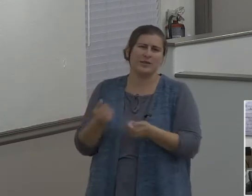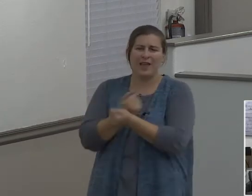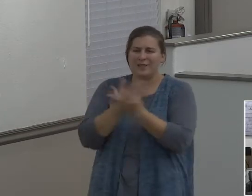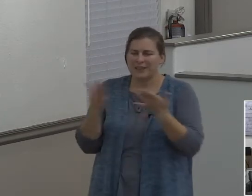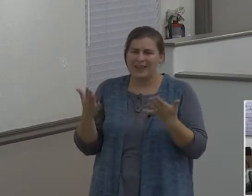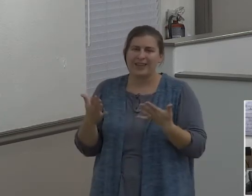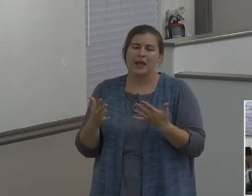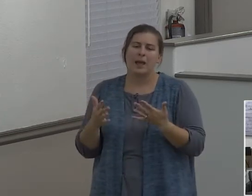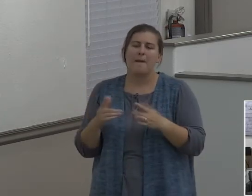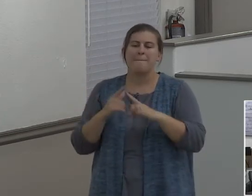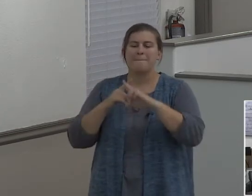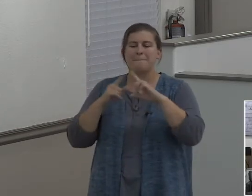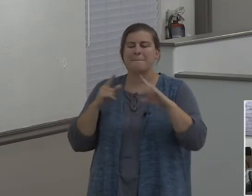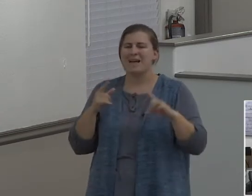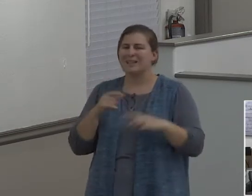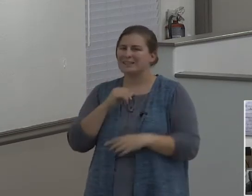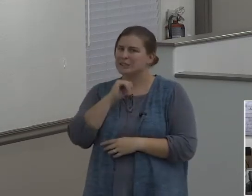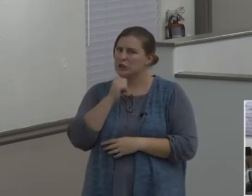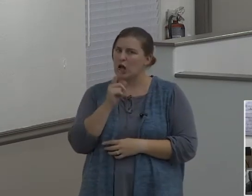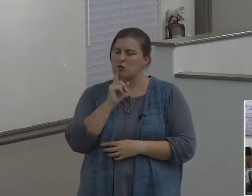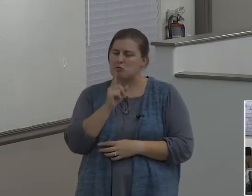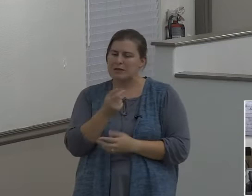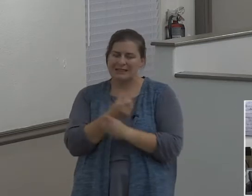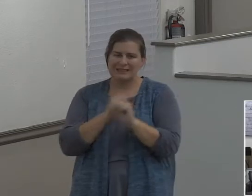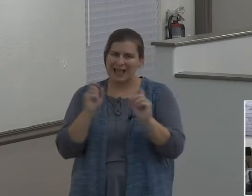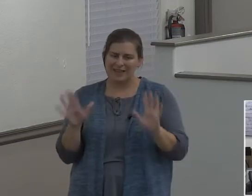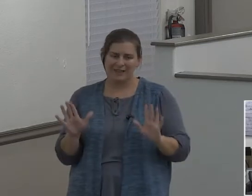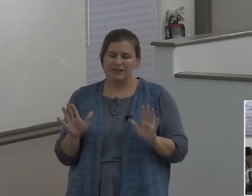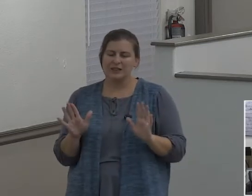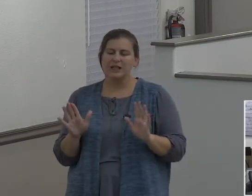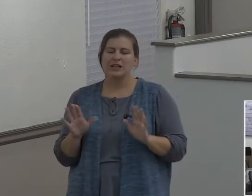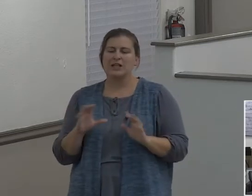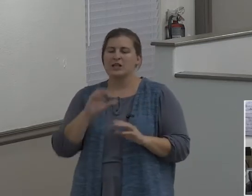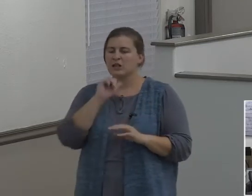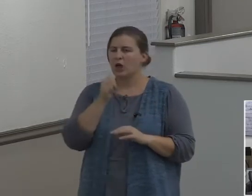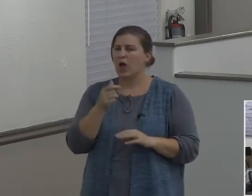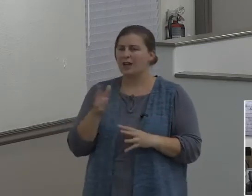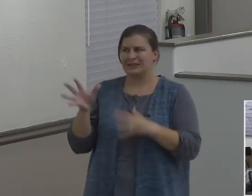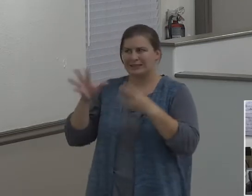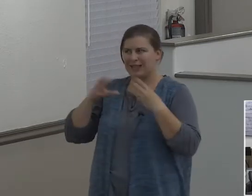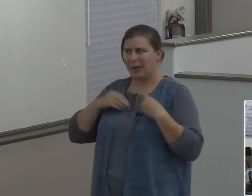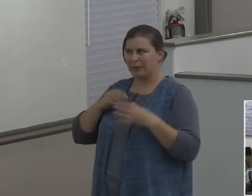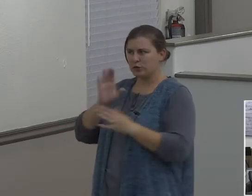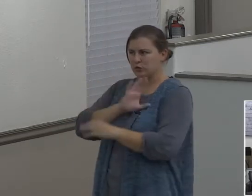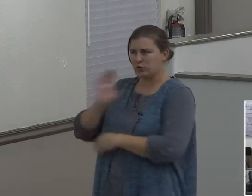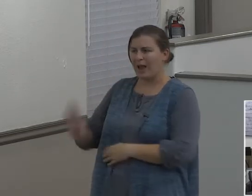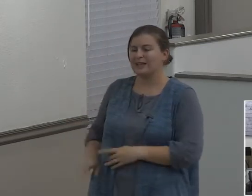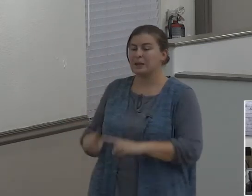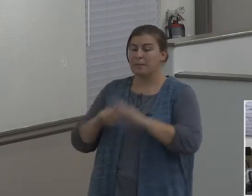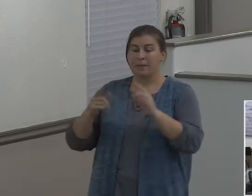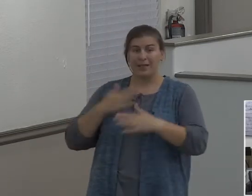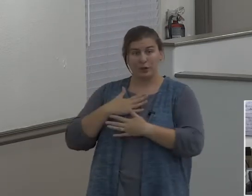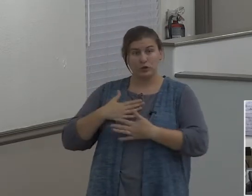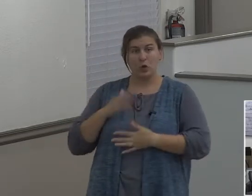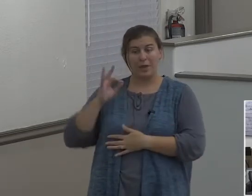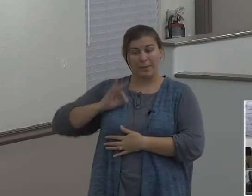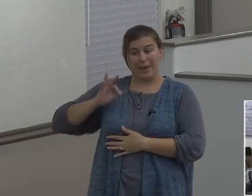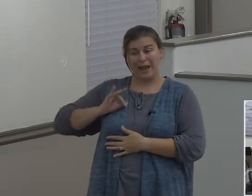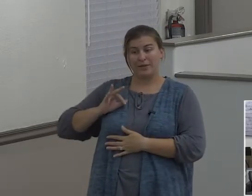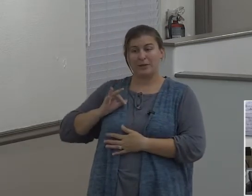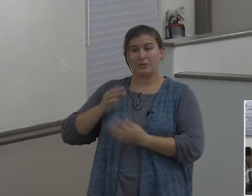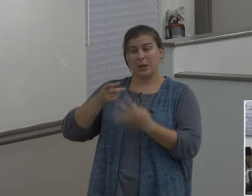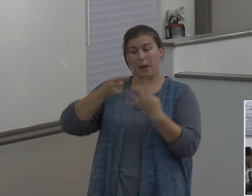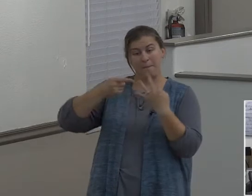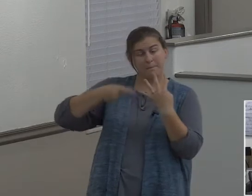not really genuinely saved. There's no real testimony of salvation. But they're enjoying some of the benefits of being around an atmosphere and an